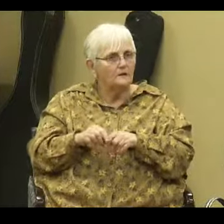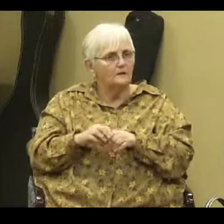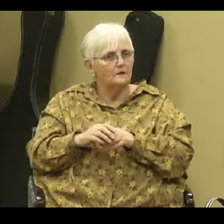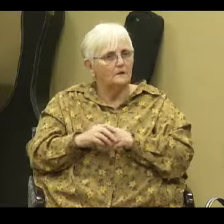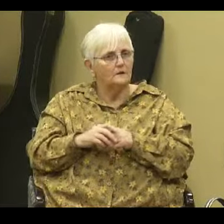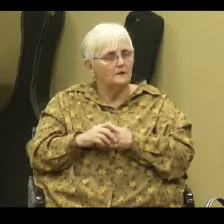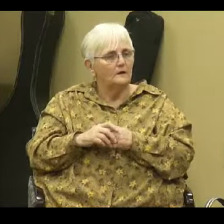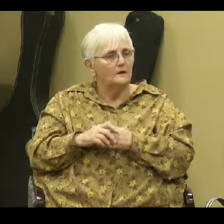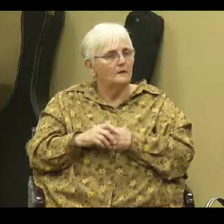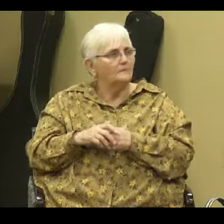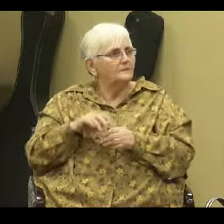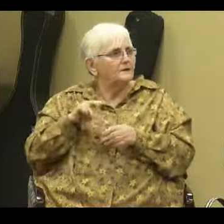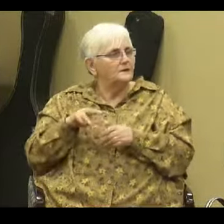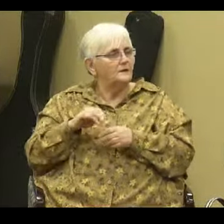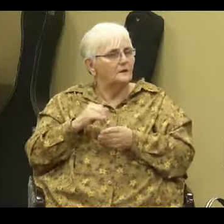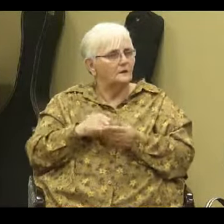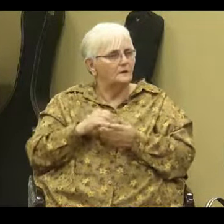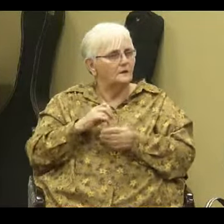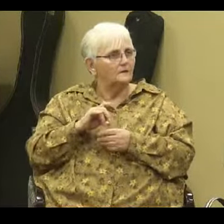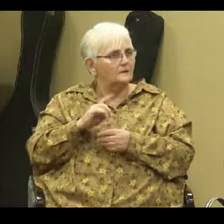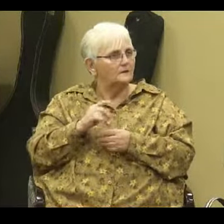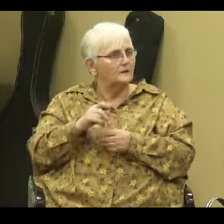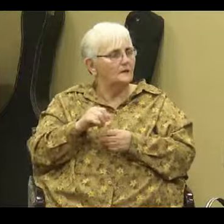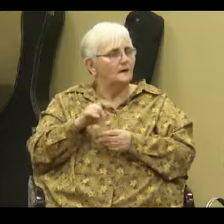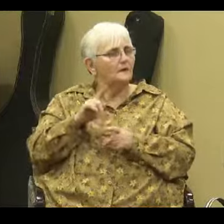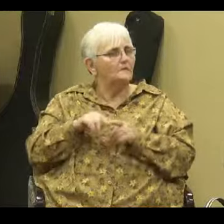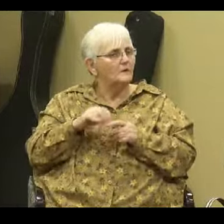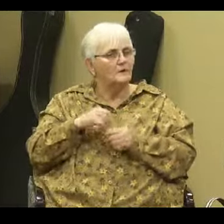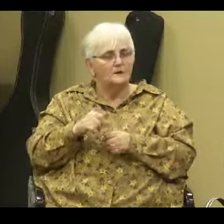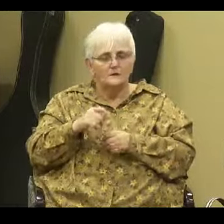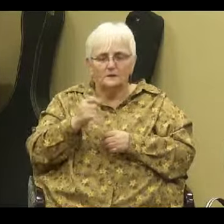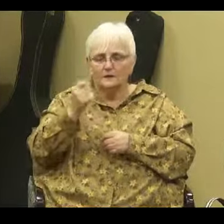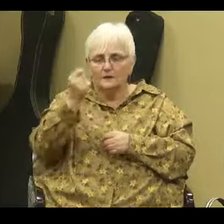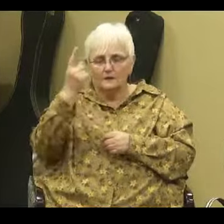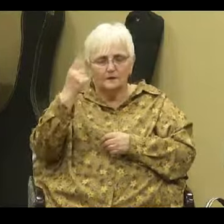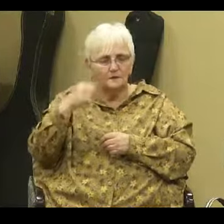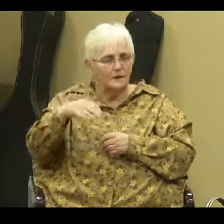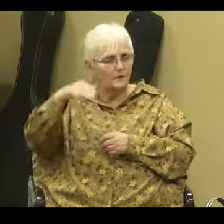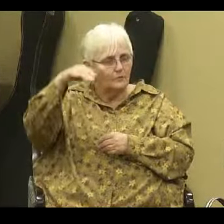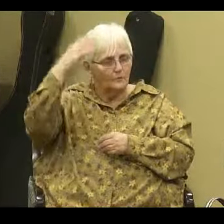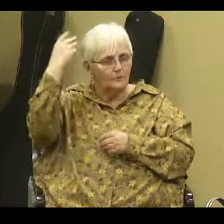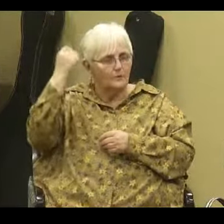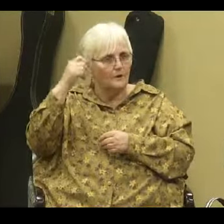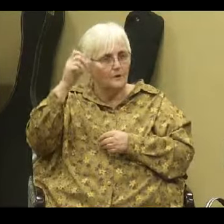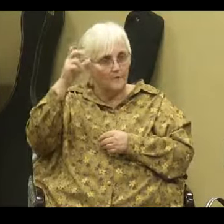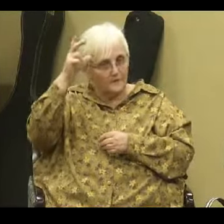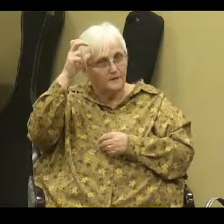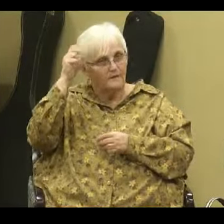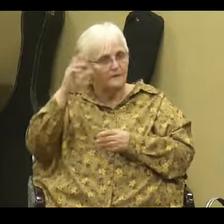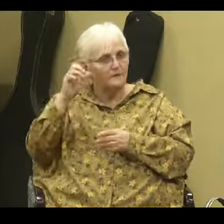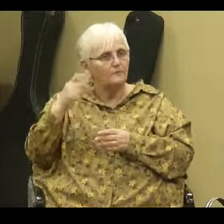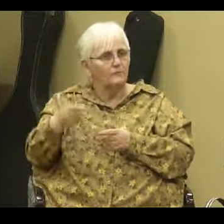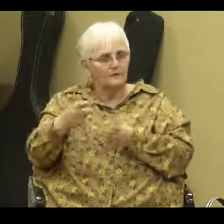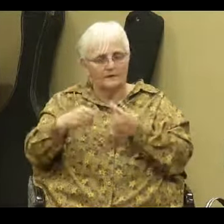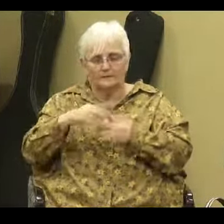But you see it said, but does not understand it and the wicked one or the devil comes and snatches it away.